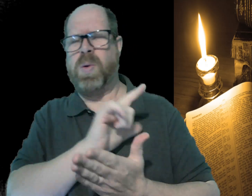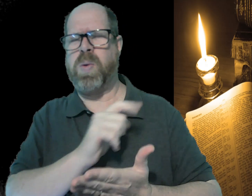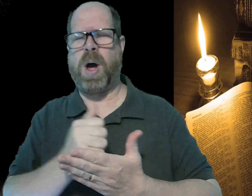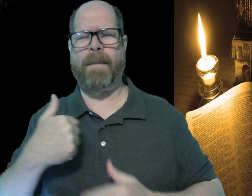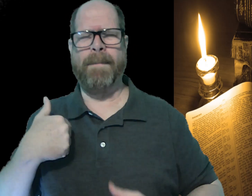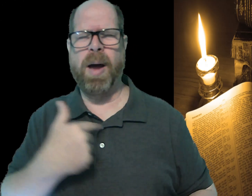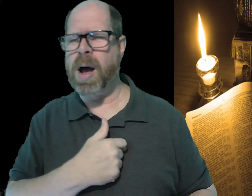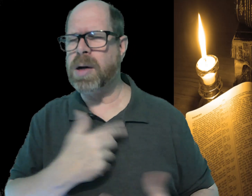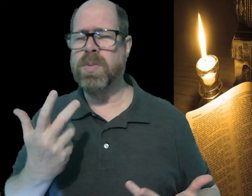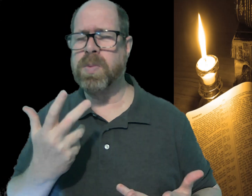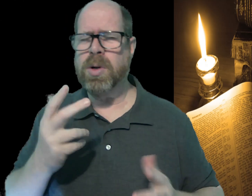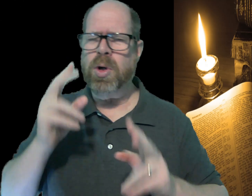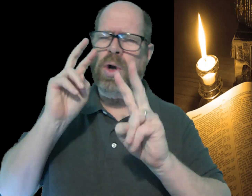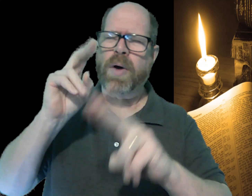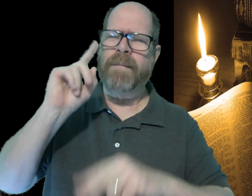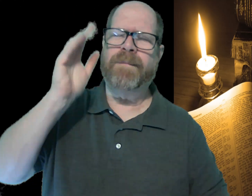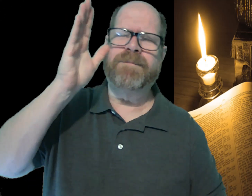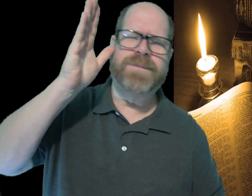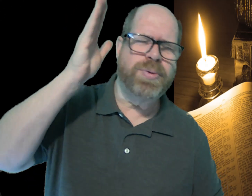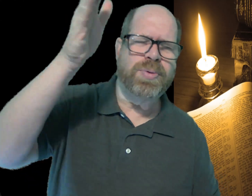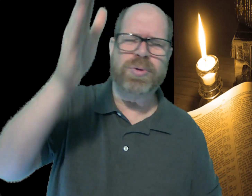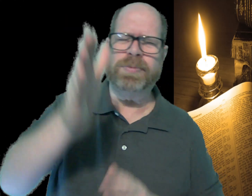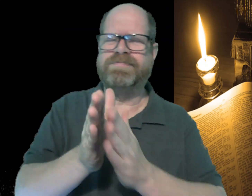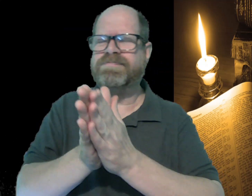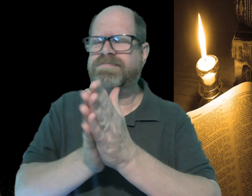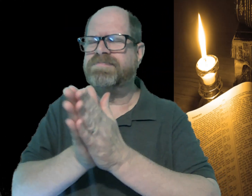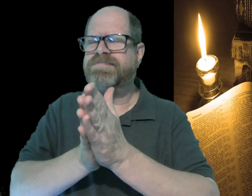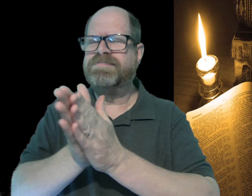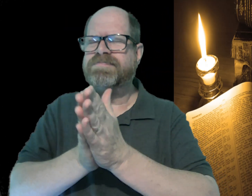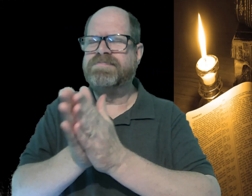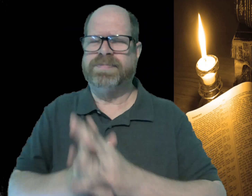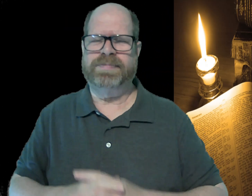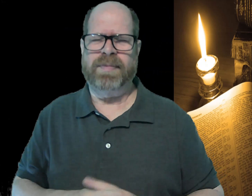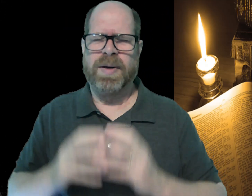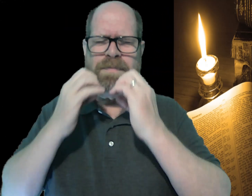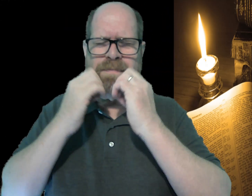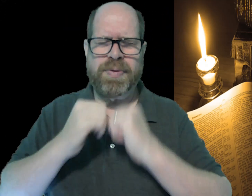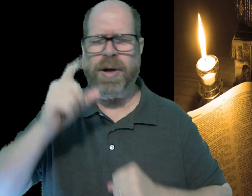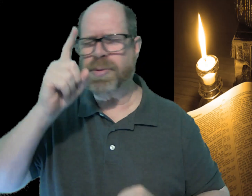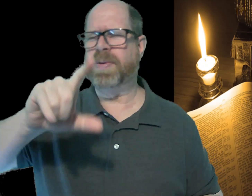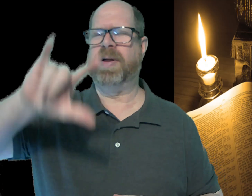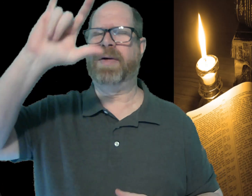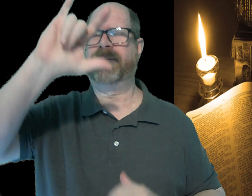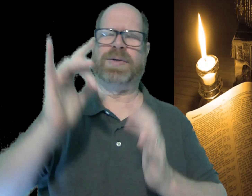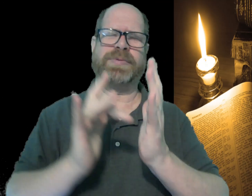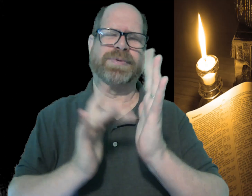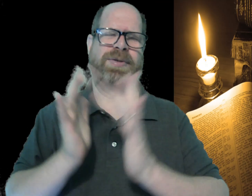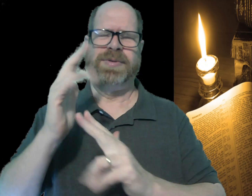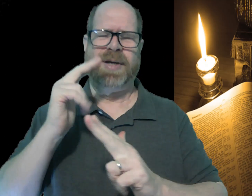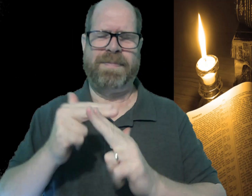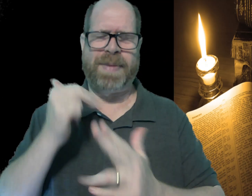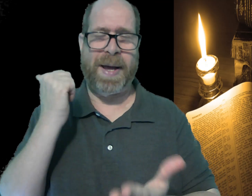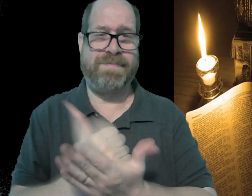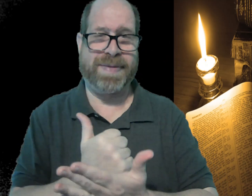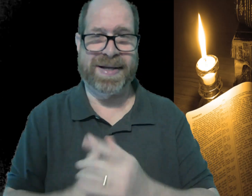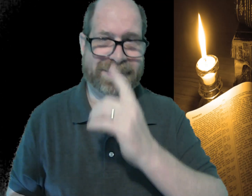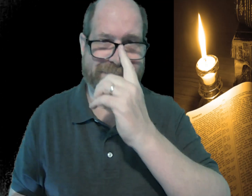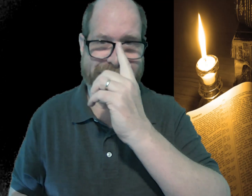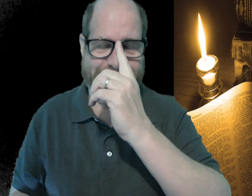We pray, Lord, that you would help us to look to the future with anticipation. Your precious son, we love you. In Jesus' name, amen.